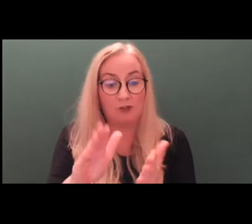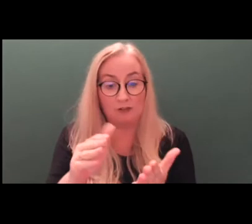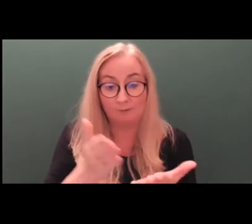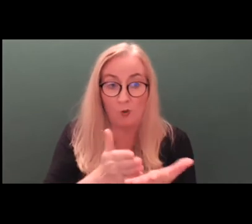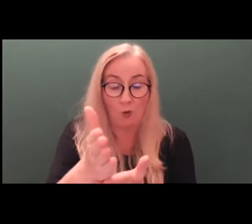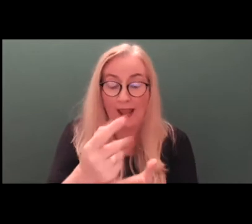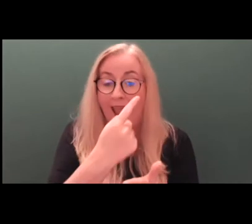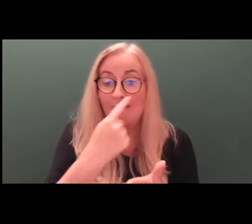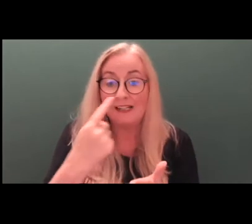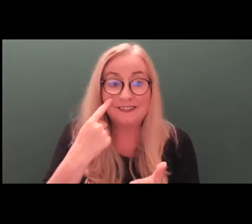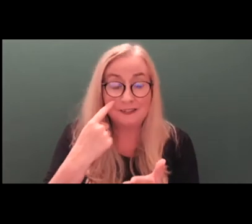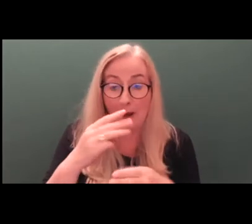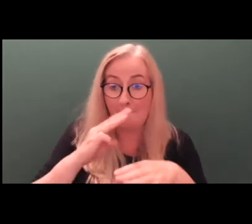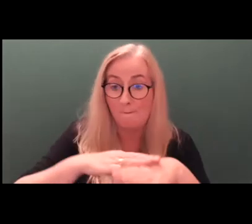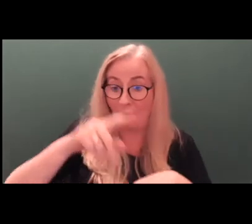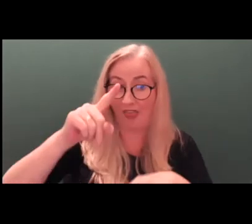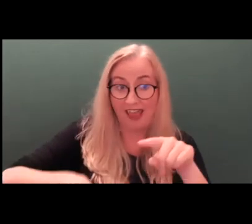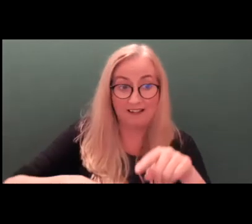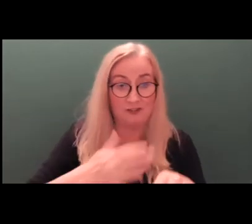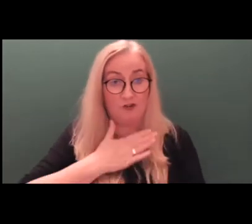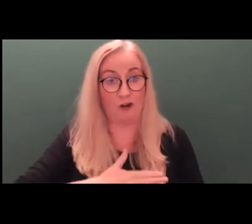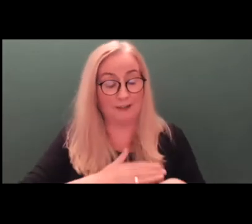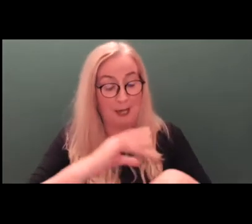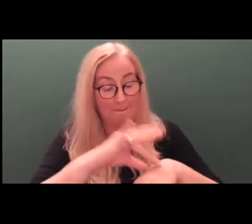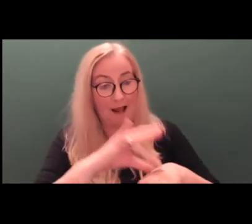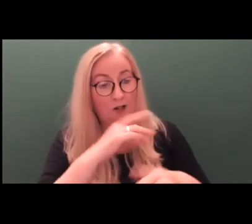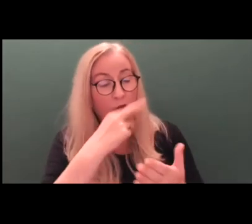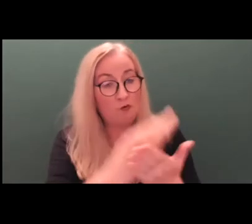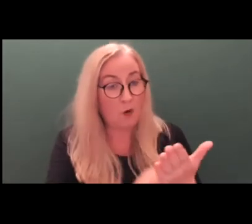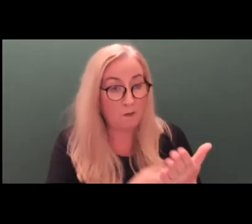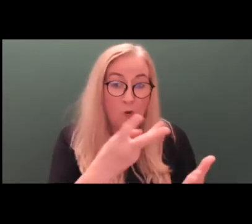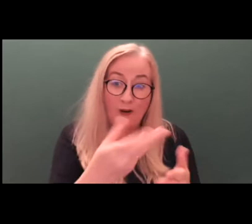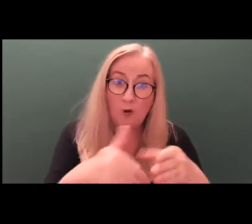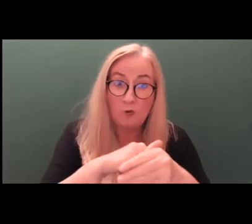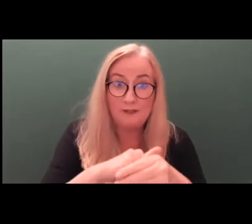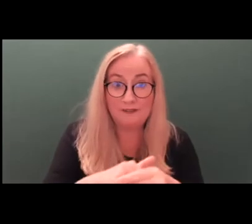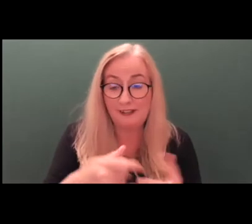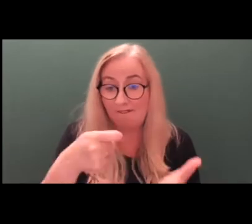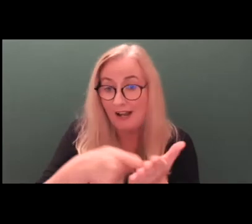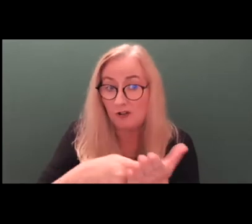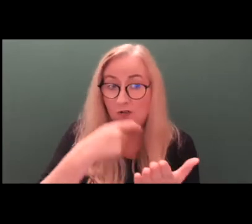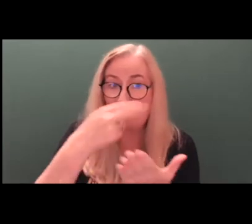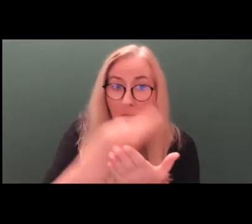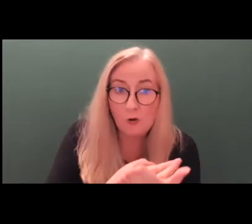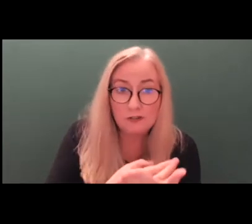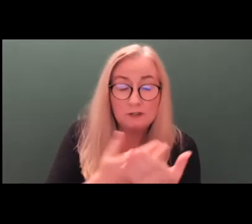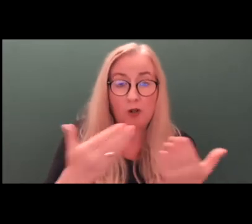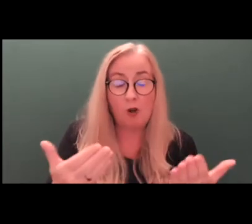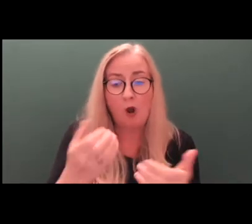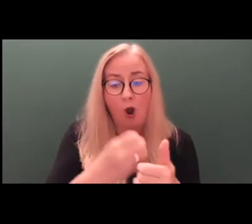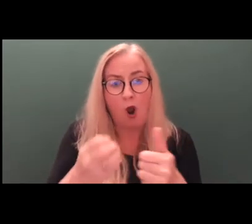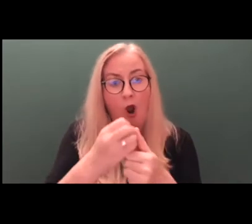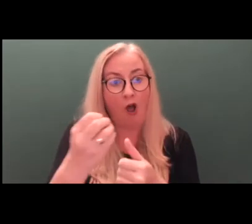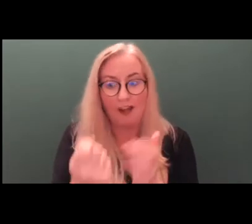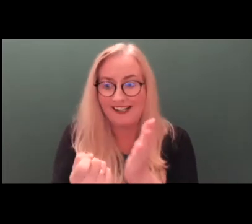extend well beyond medical reports and may include financial reports or reports regarding other outstanding